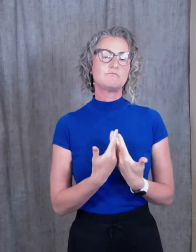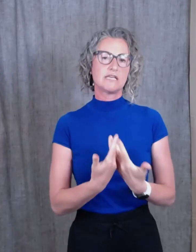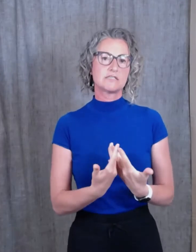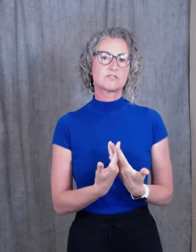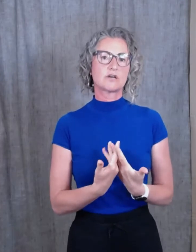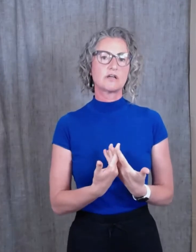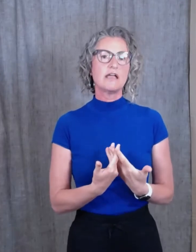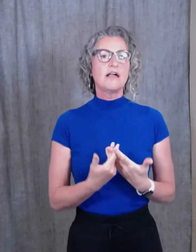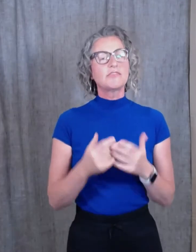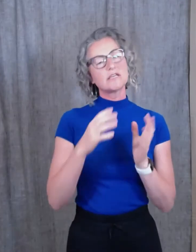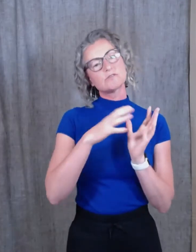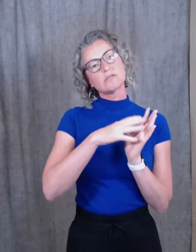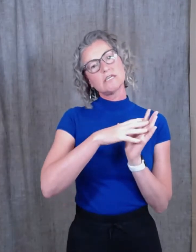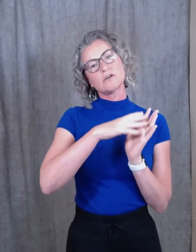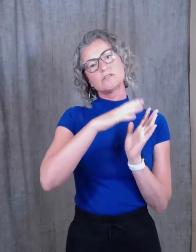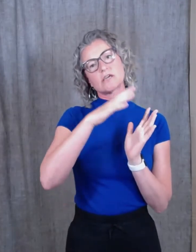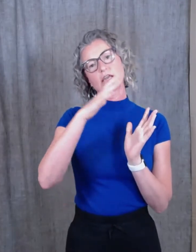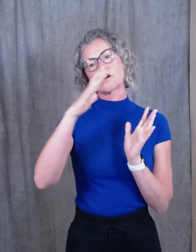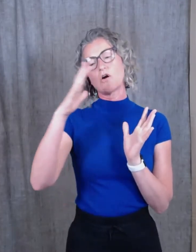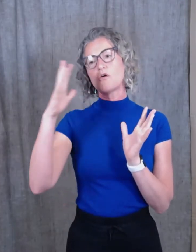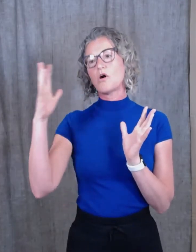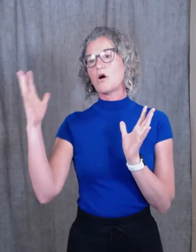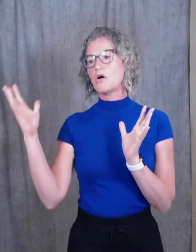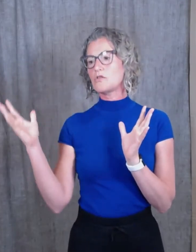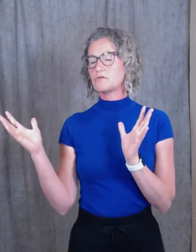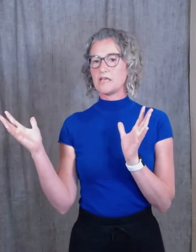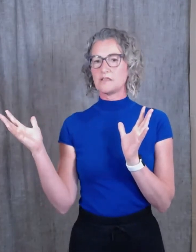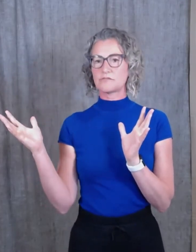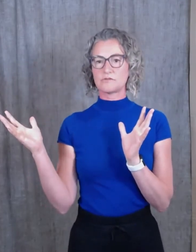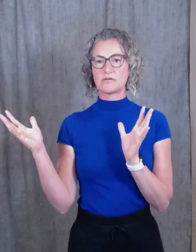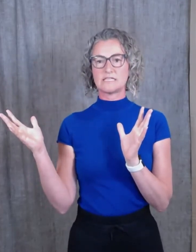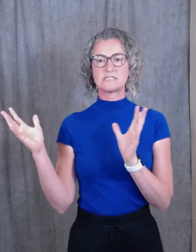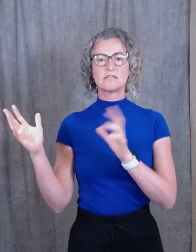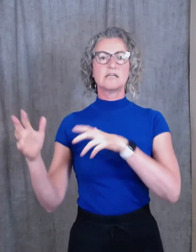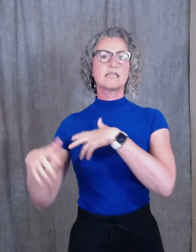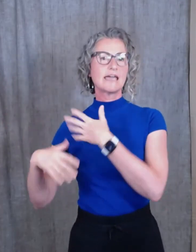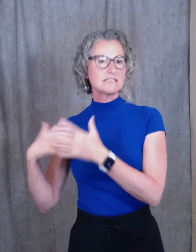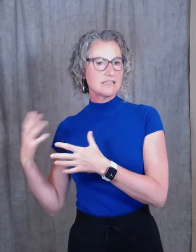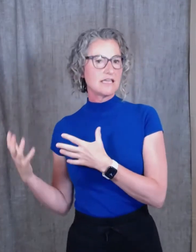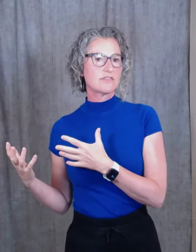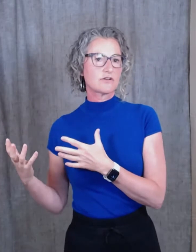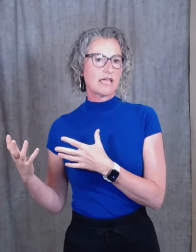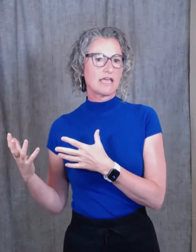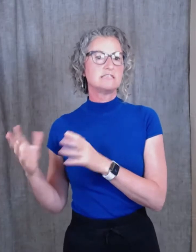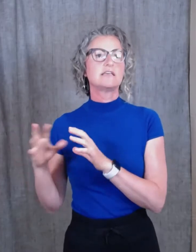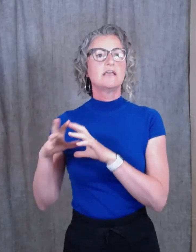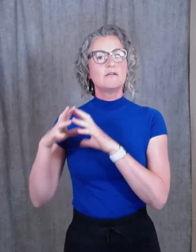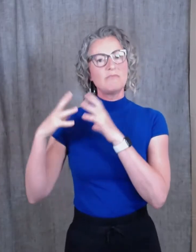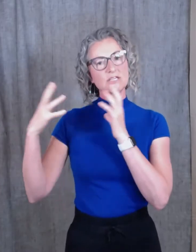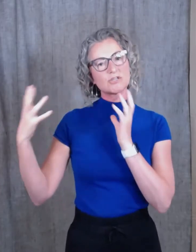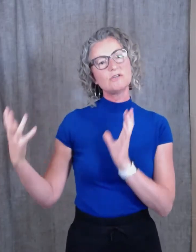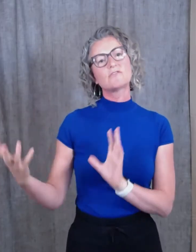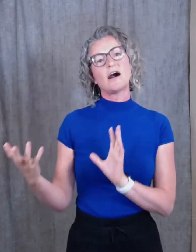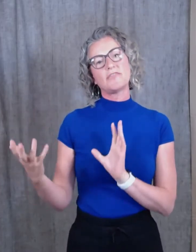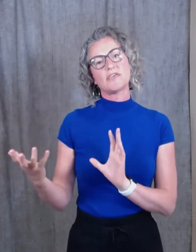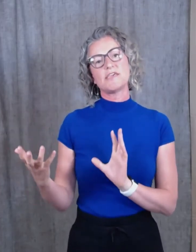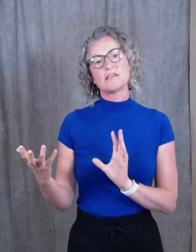minister, that it's really good to kind of go all the way through it, get to the other end, make sure you've got the healing